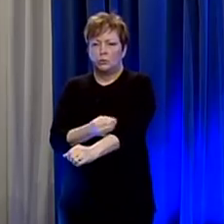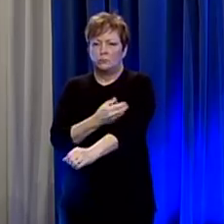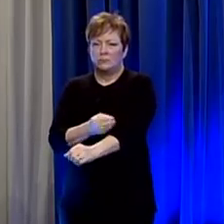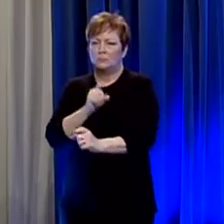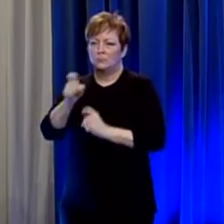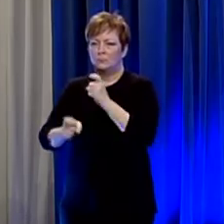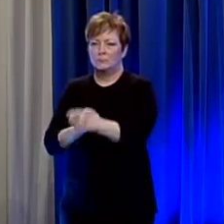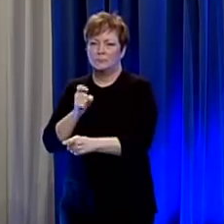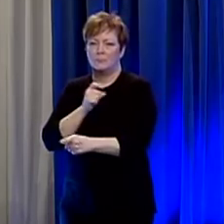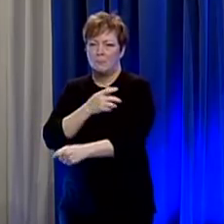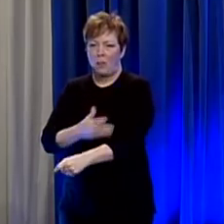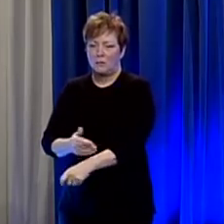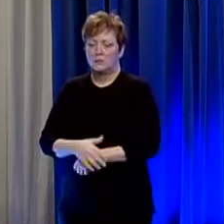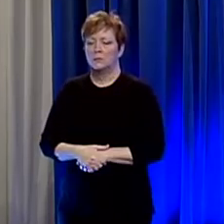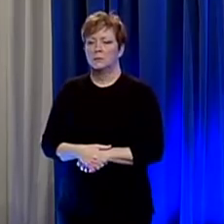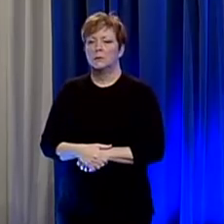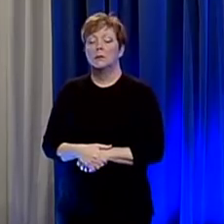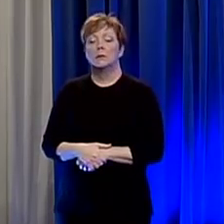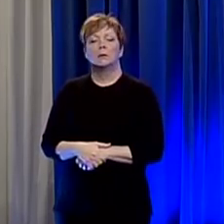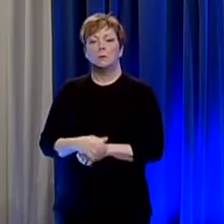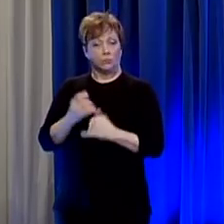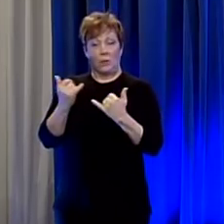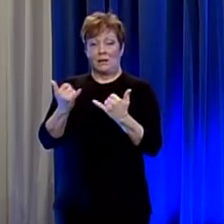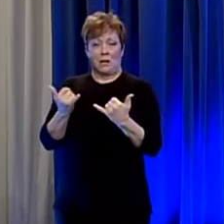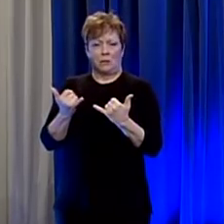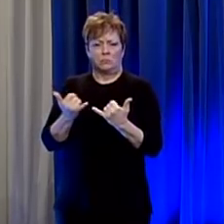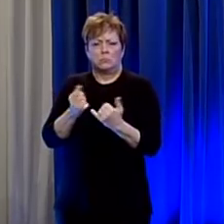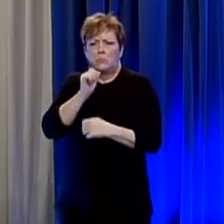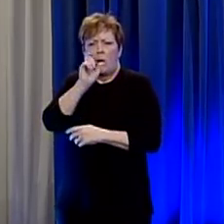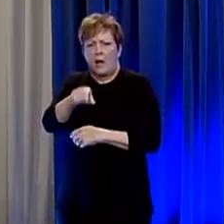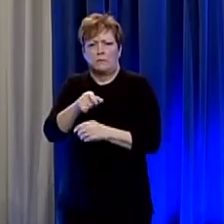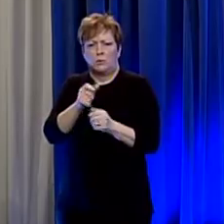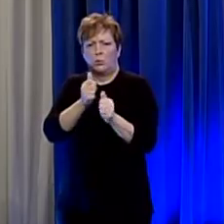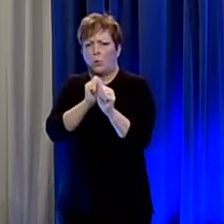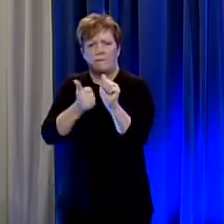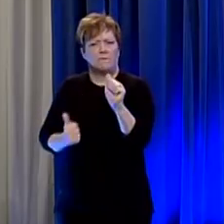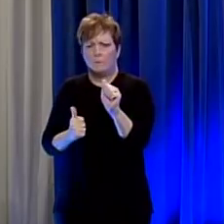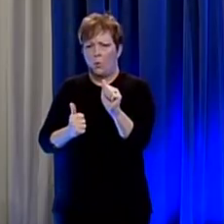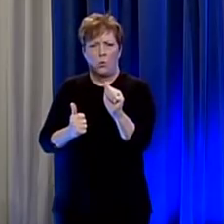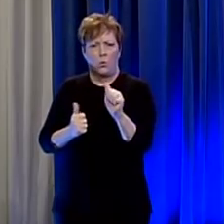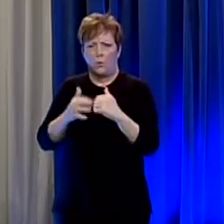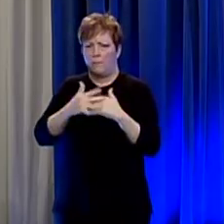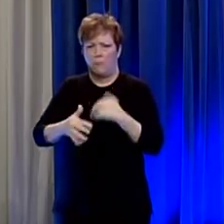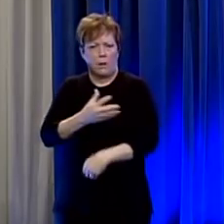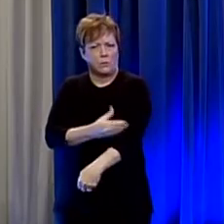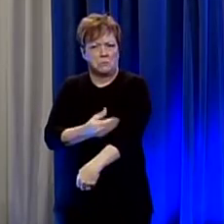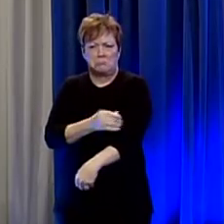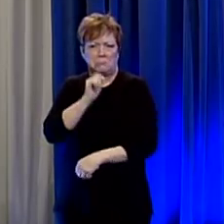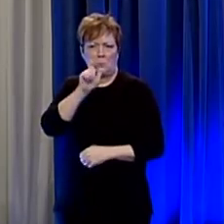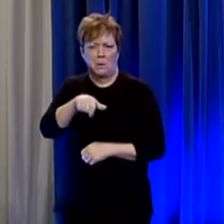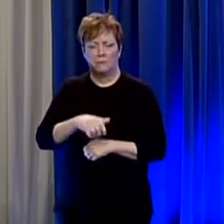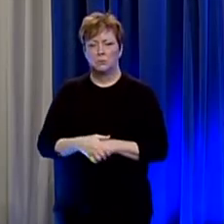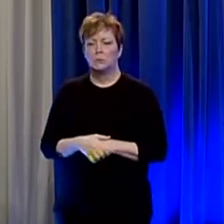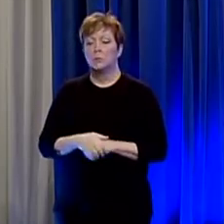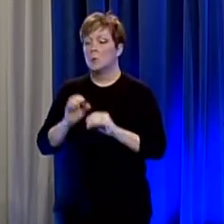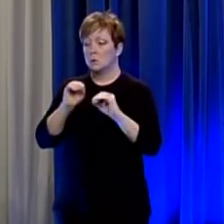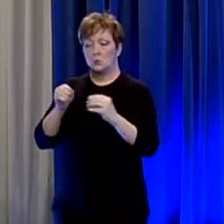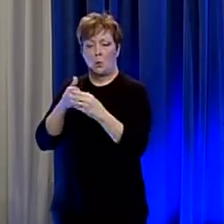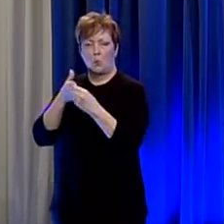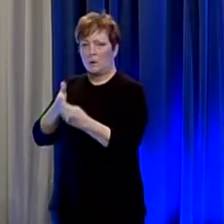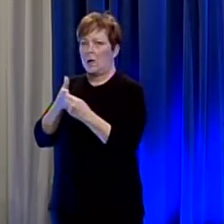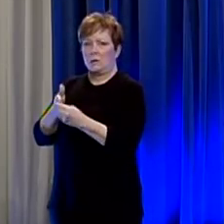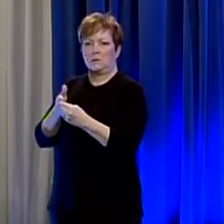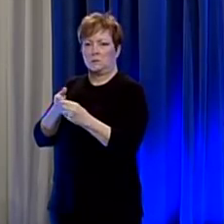view of covid19 at this time there's no reason to avoid blood donation to the best of our knowledge we do not have guidance that